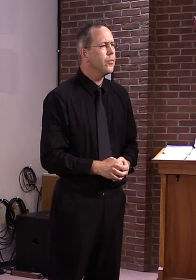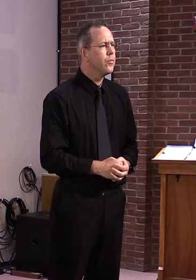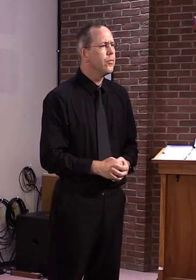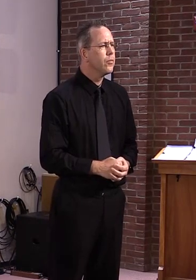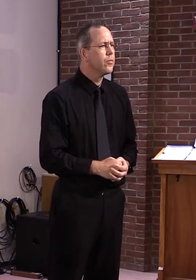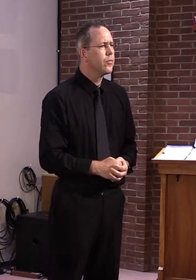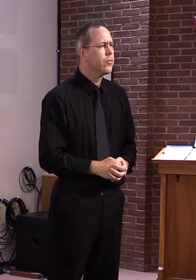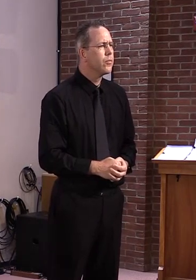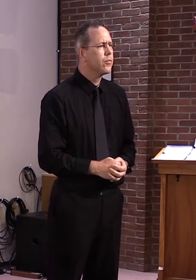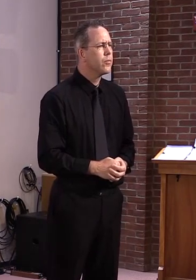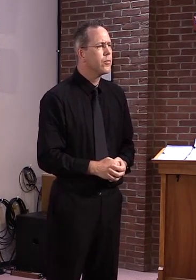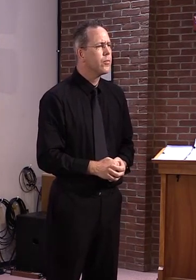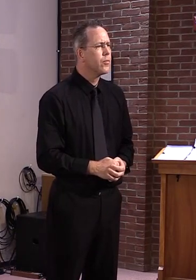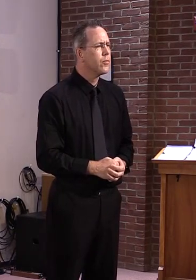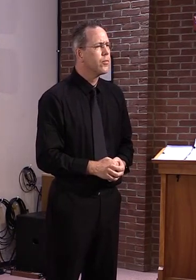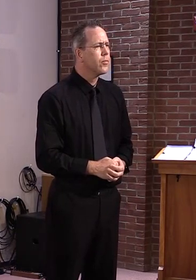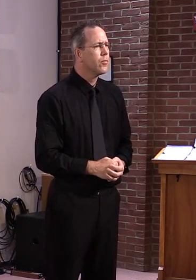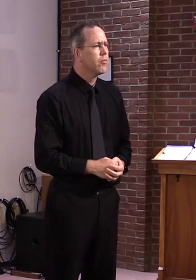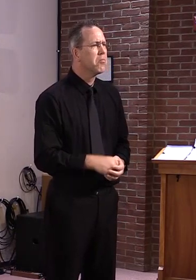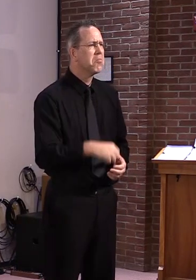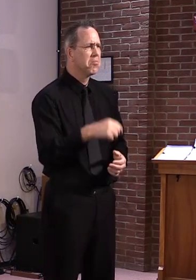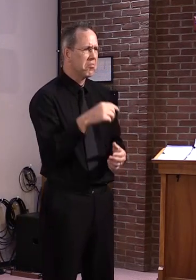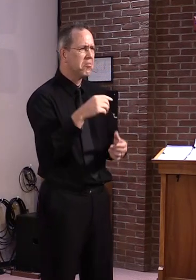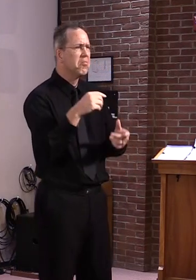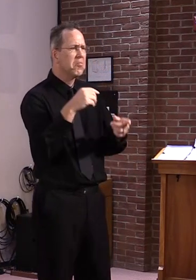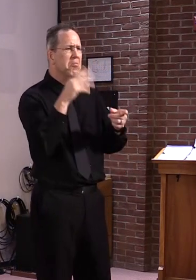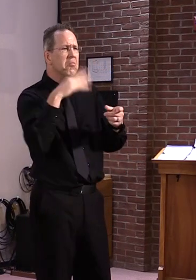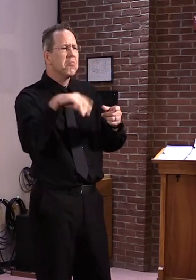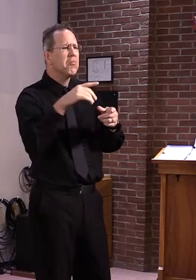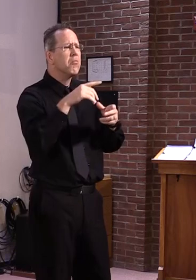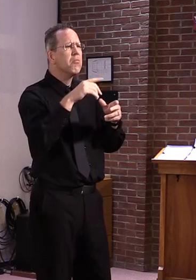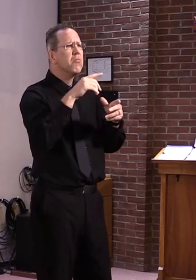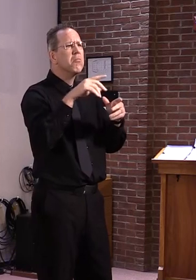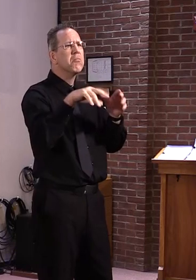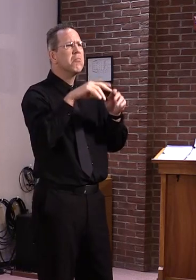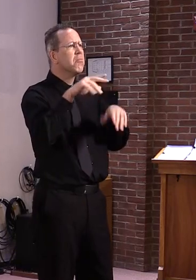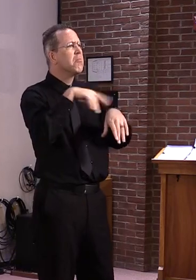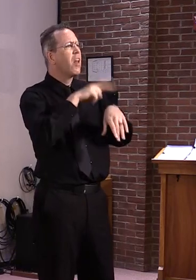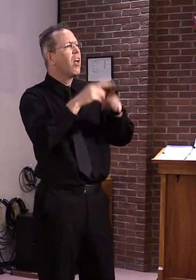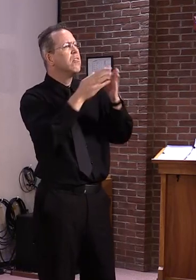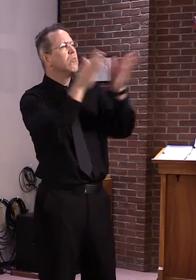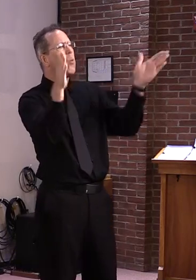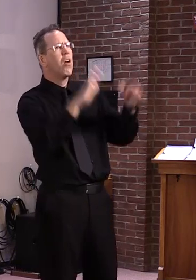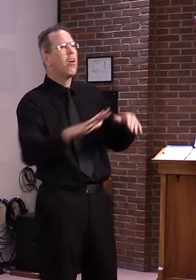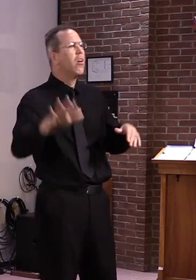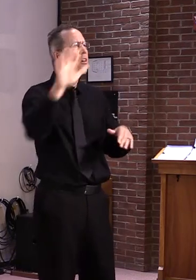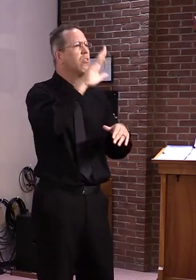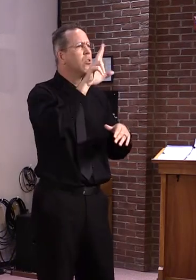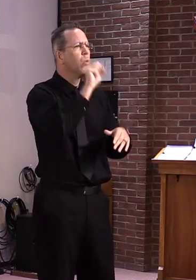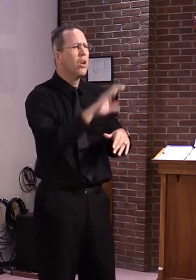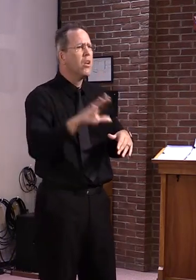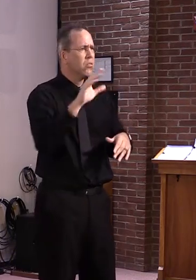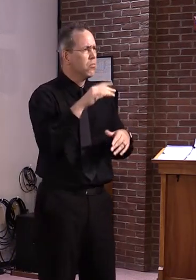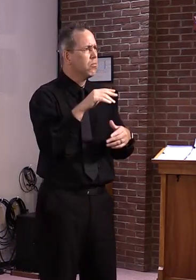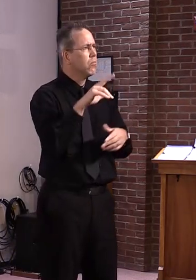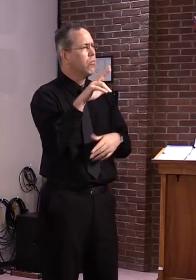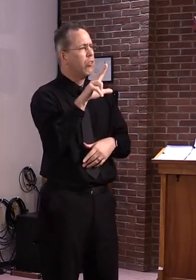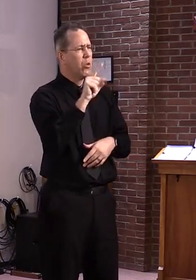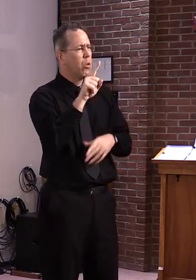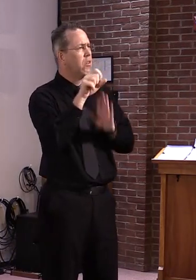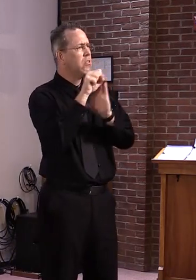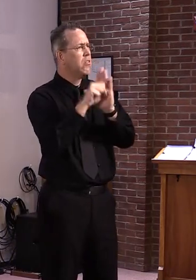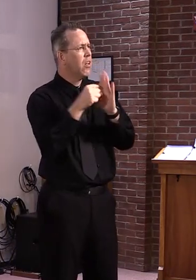and there's a lot of conversation about whether we should need national policy on face masks. You've addressed this, I know, a number of times, but